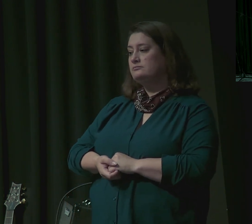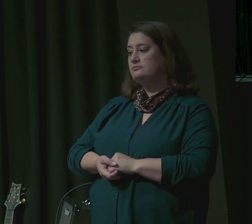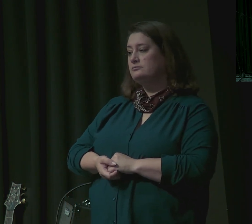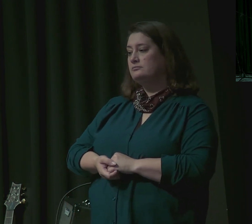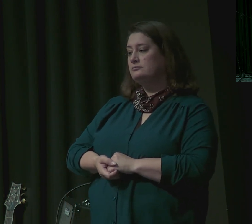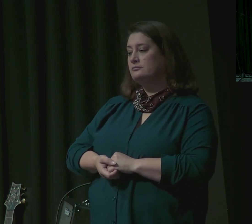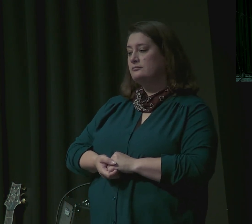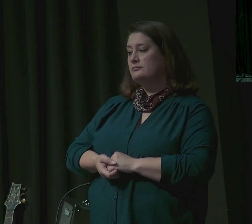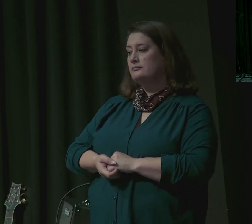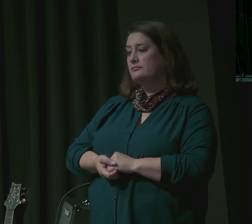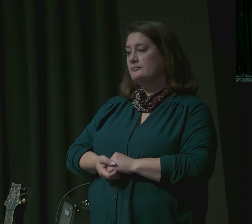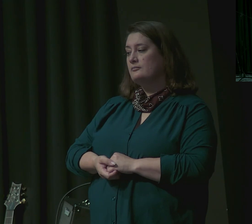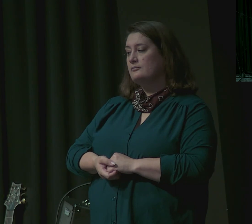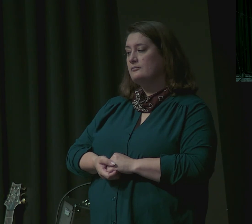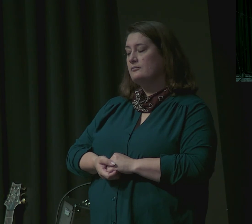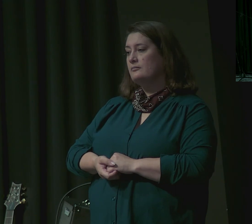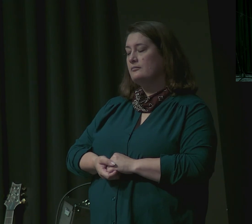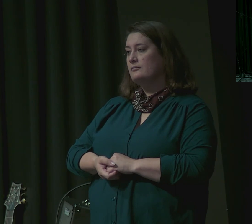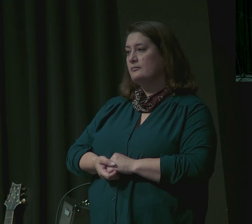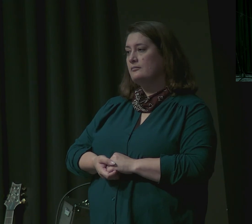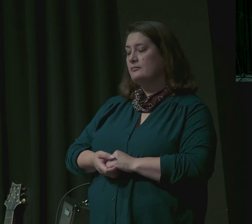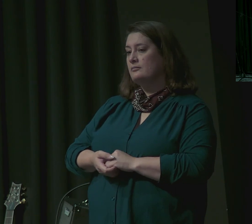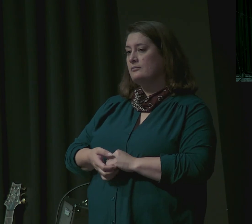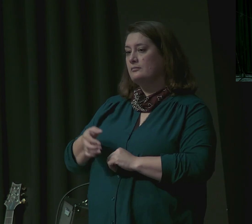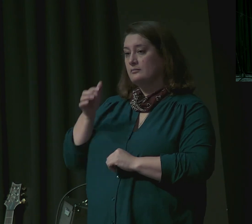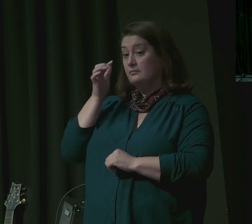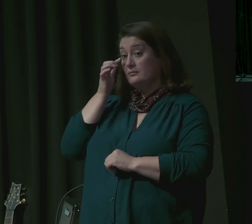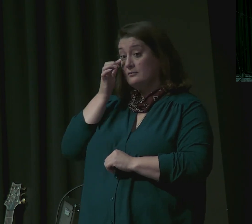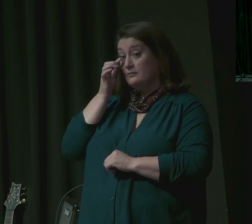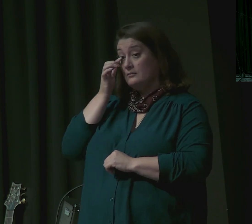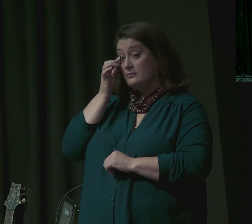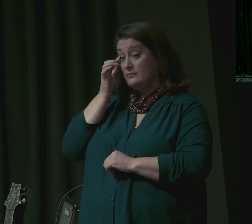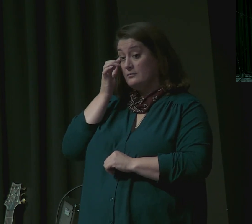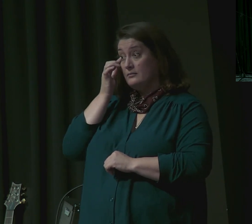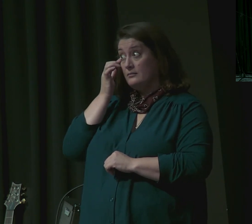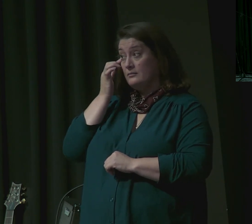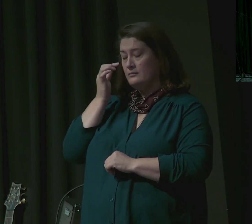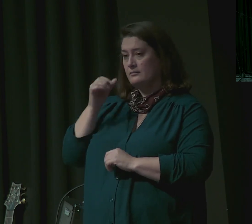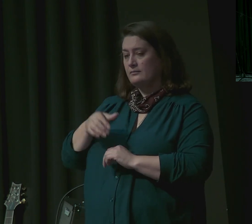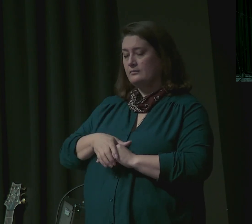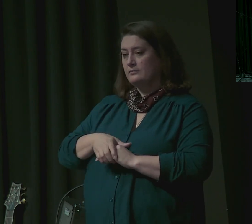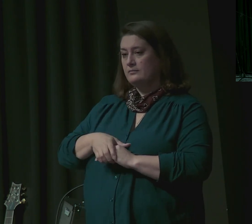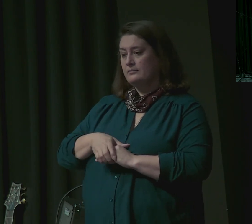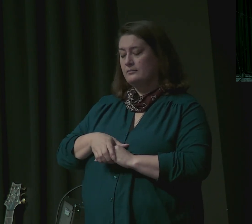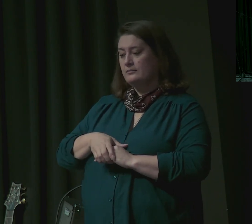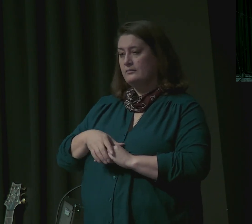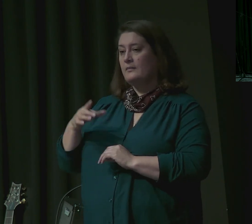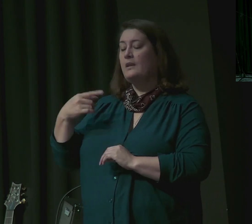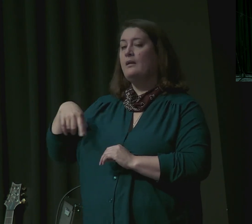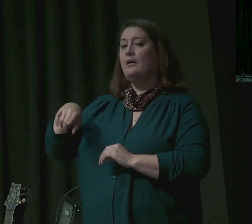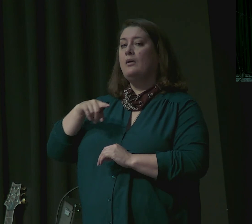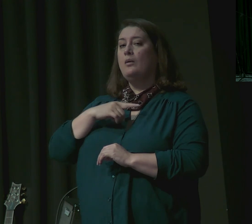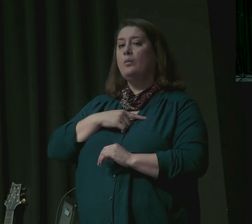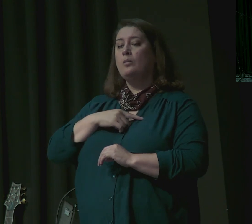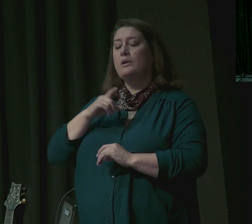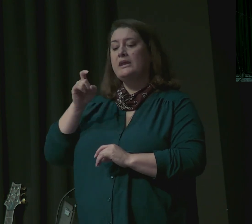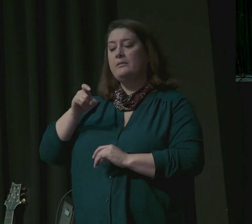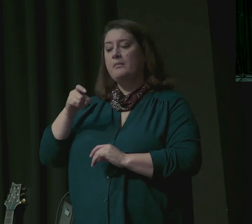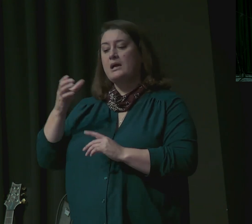legalism now listen again to what Paul wrote but put on the Lord Jesus Christ instead of these things put on